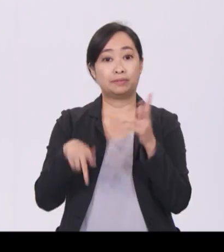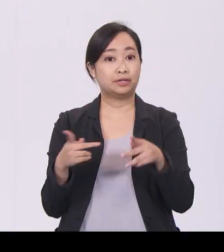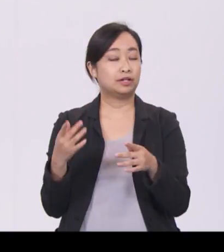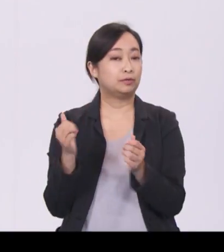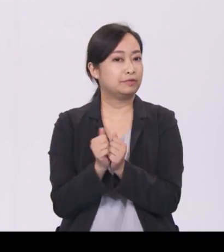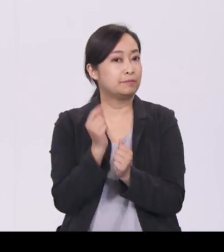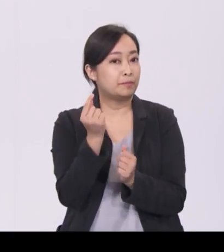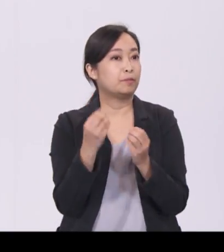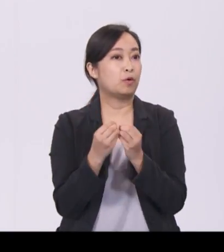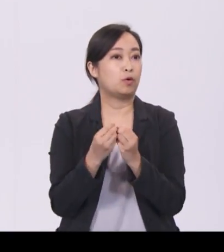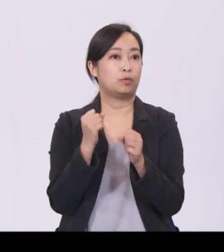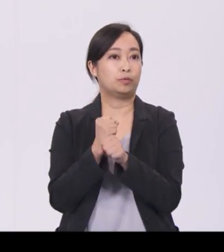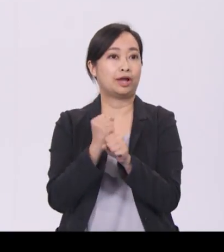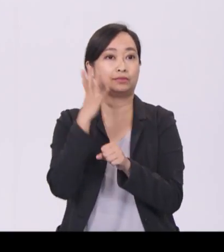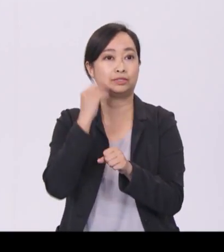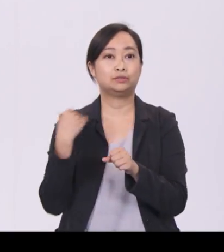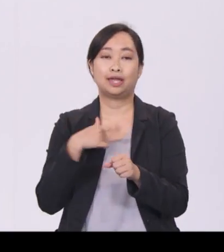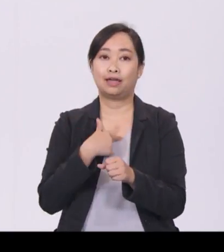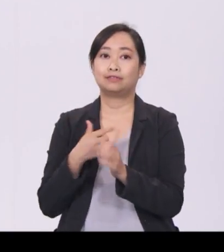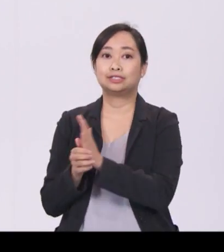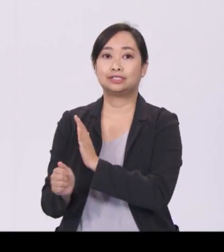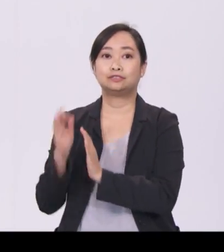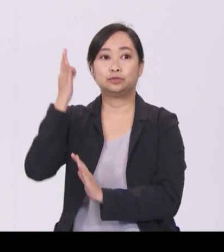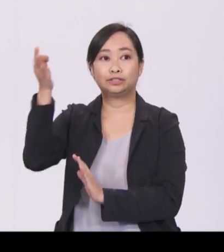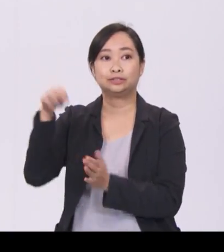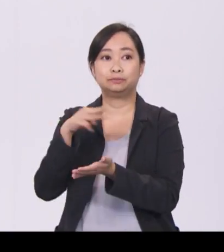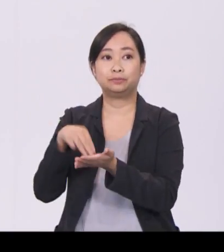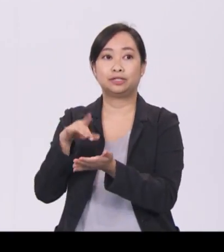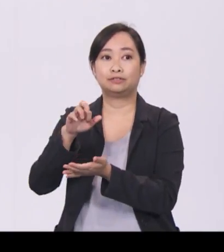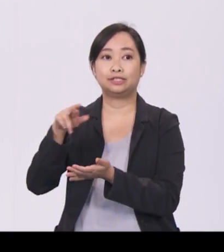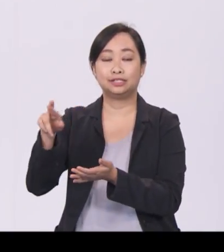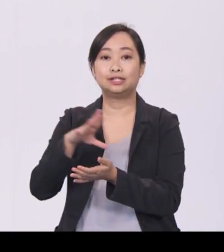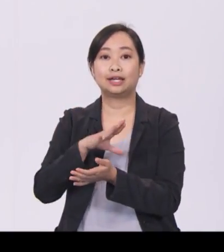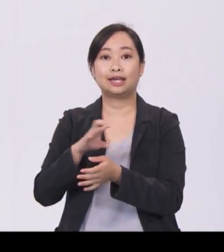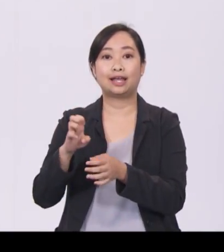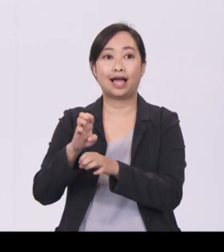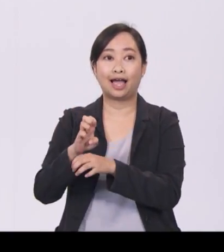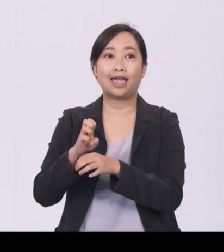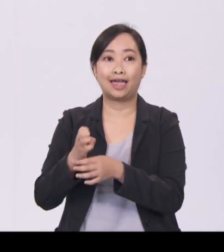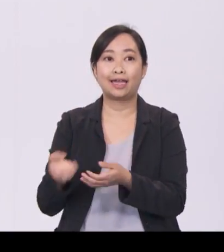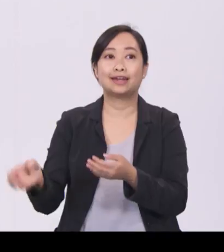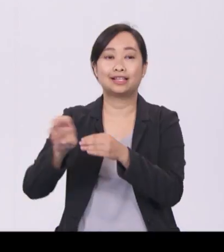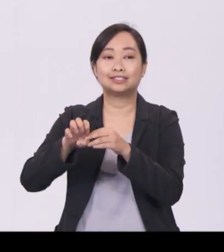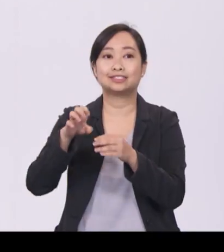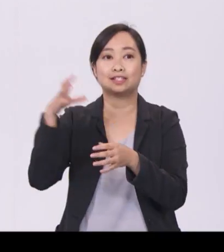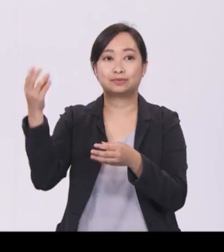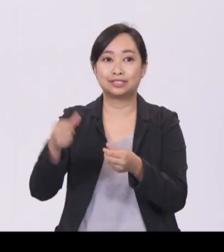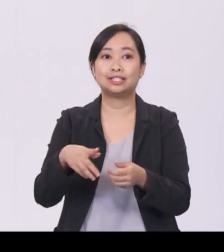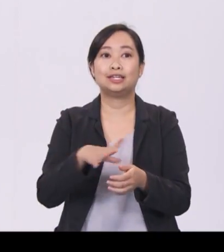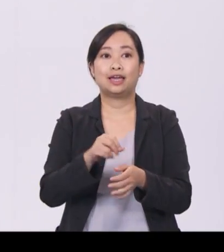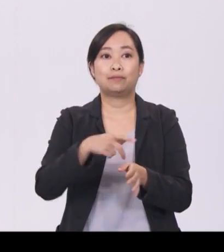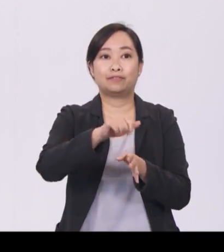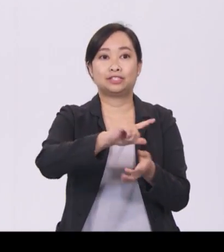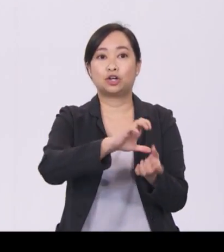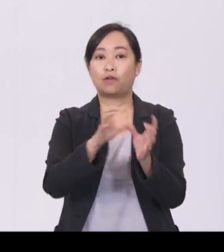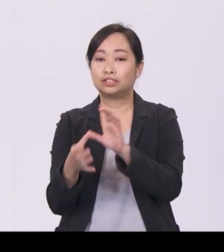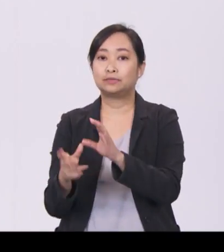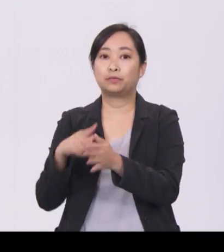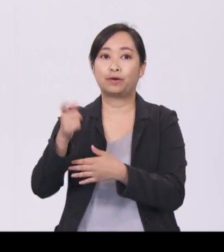meet career-enhanced subsidy and the professional conversion programs. In particular, the PCP for Southeast Asia Ready